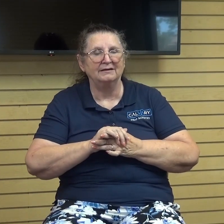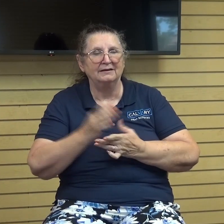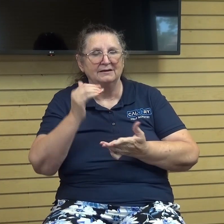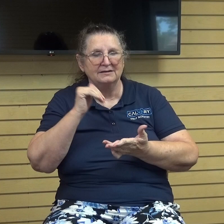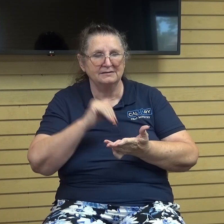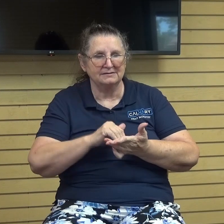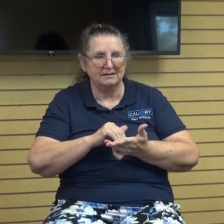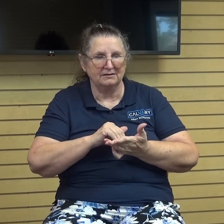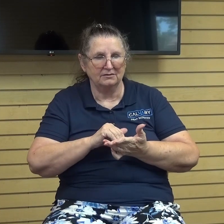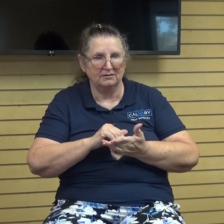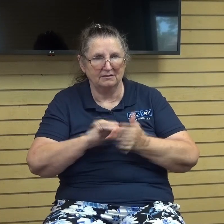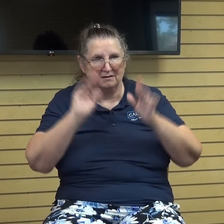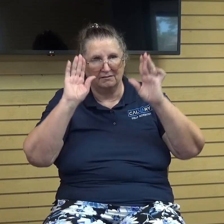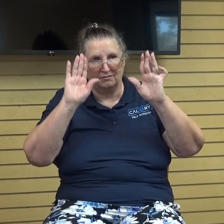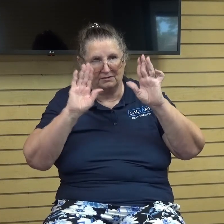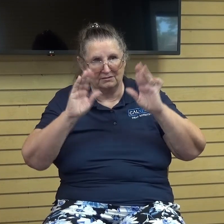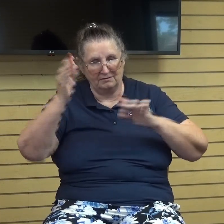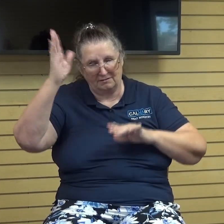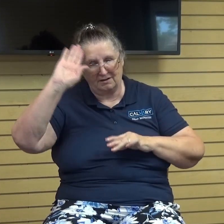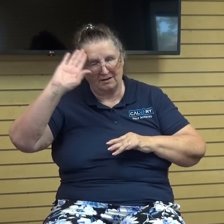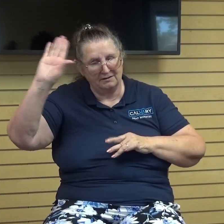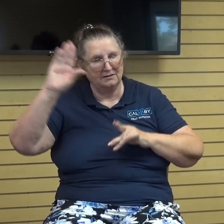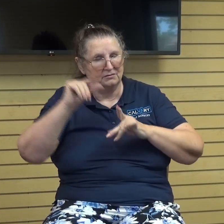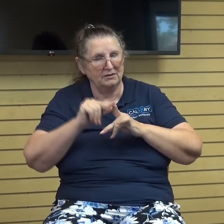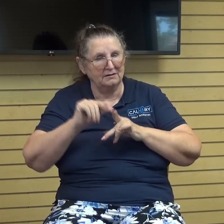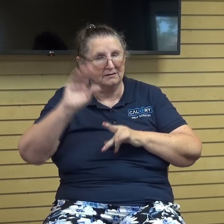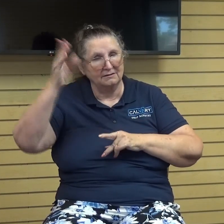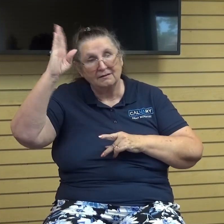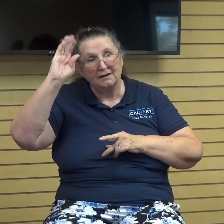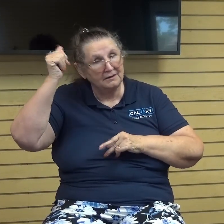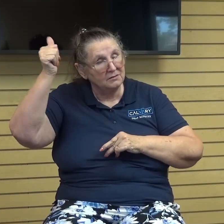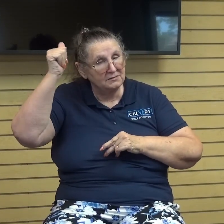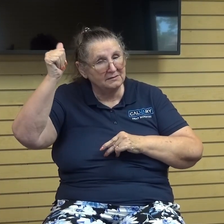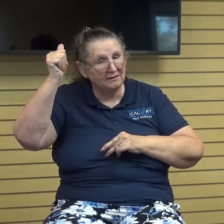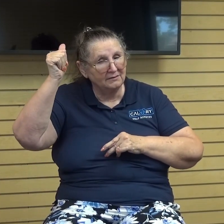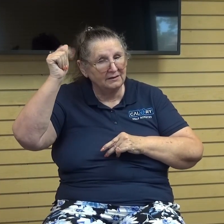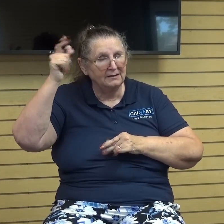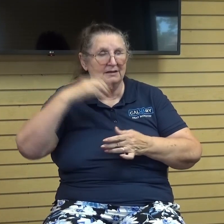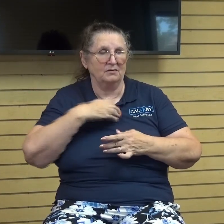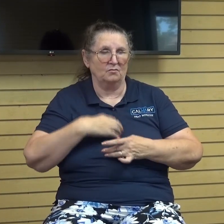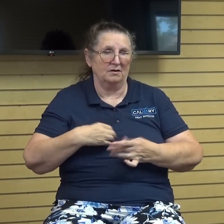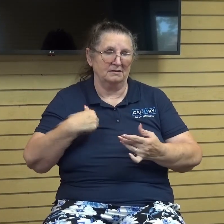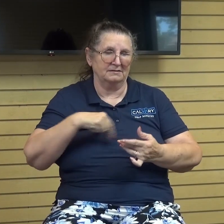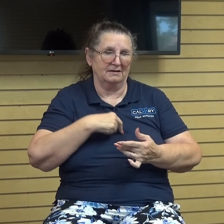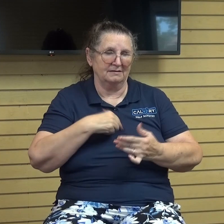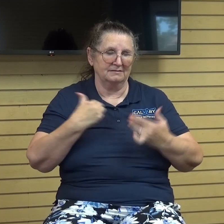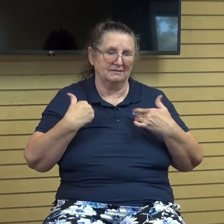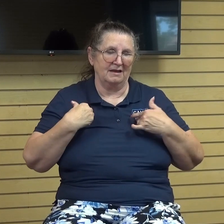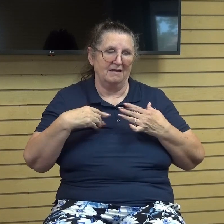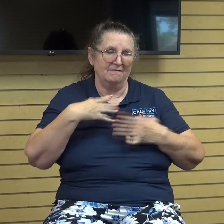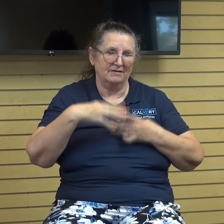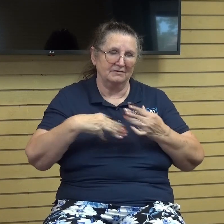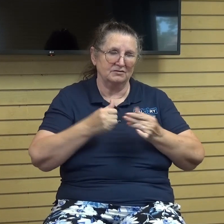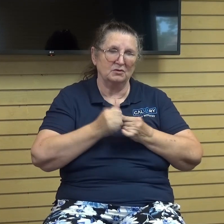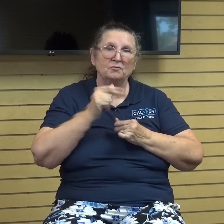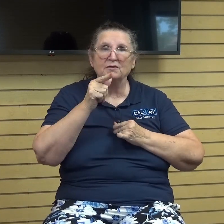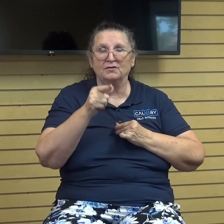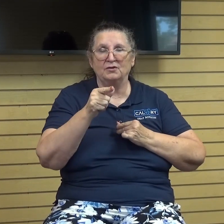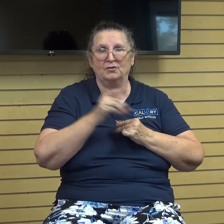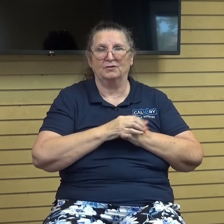wonders of the god's word is god himself and he desires to have fellowship with you so